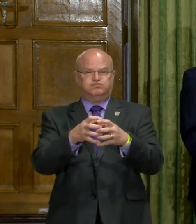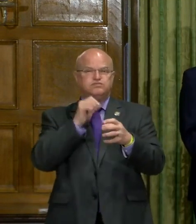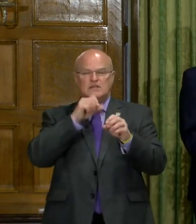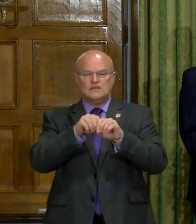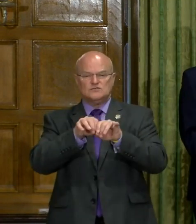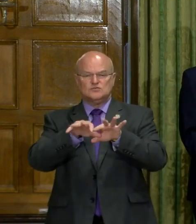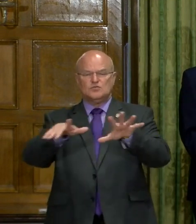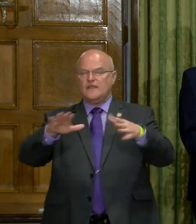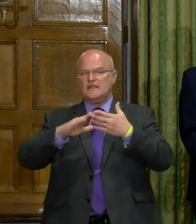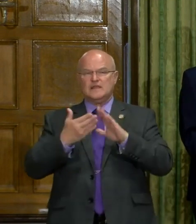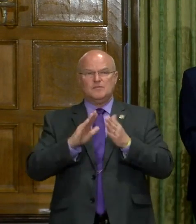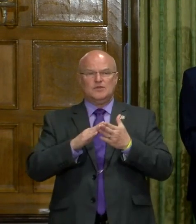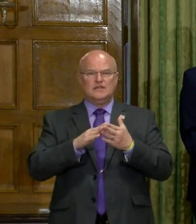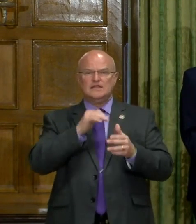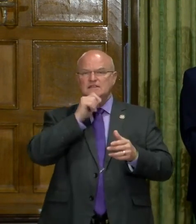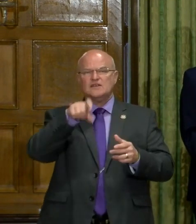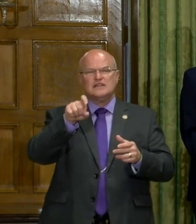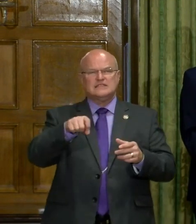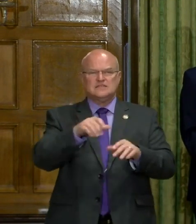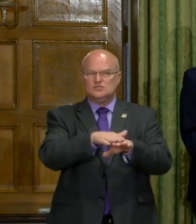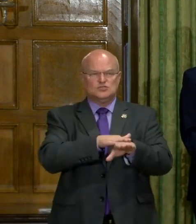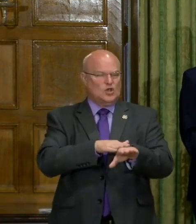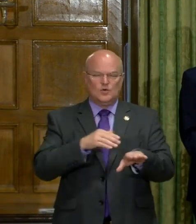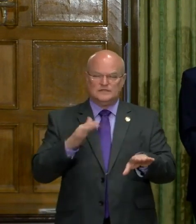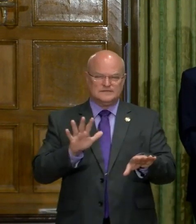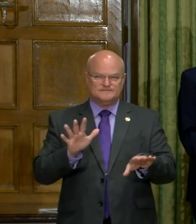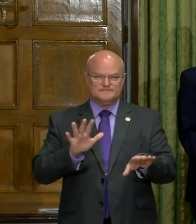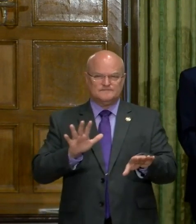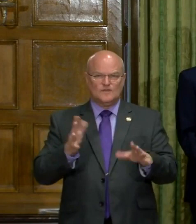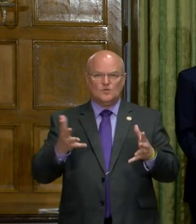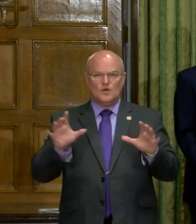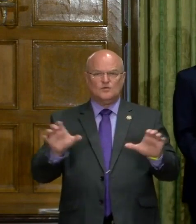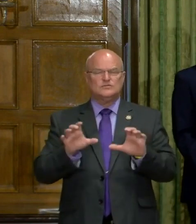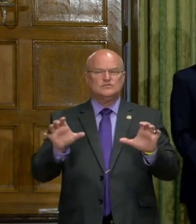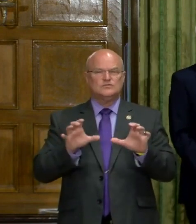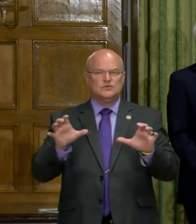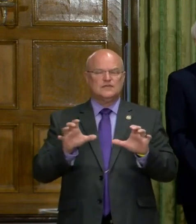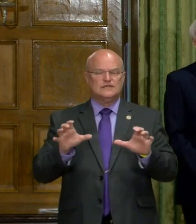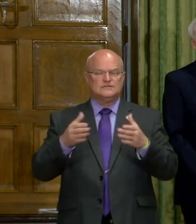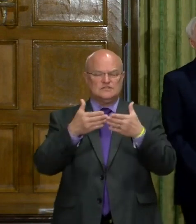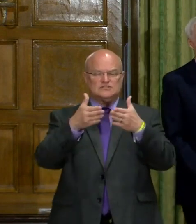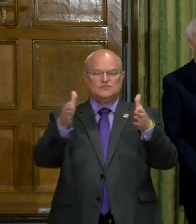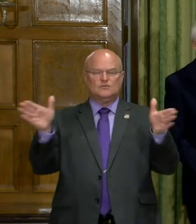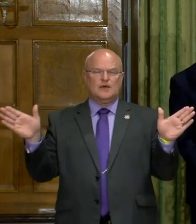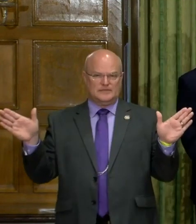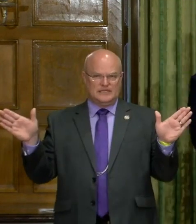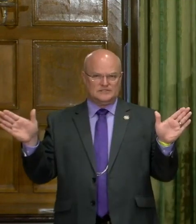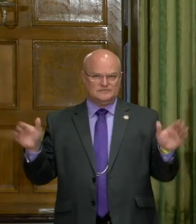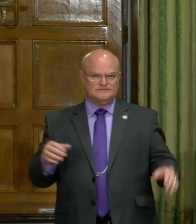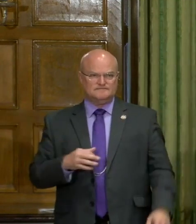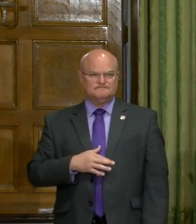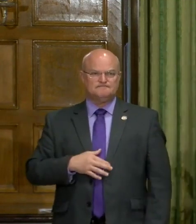spread into the community, they don't necessarily slow us down in what we're doing out in the general community.